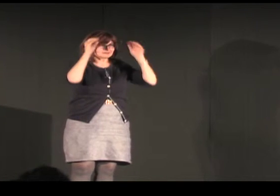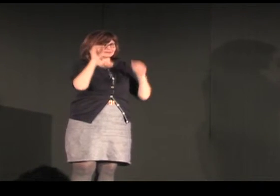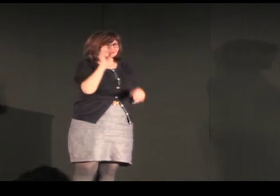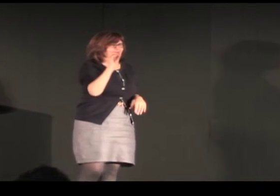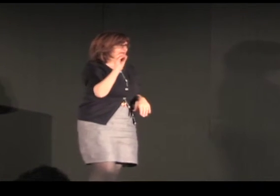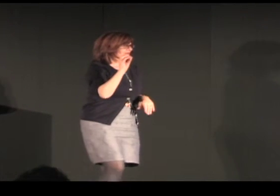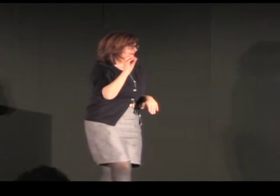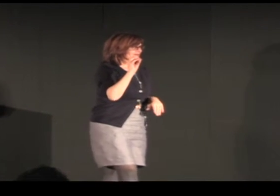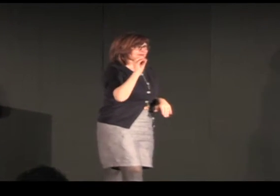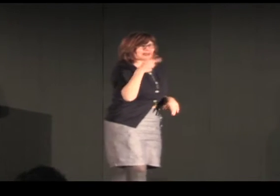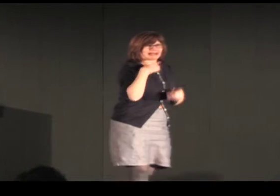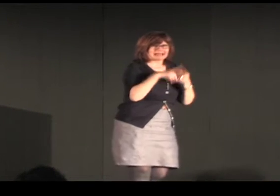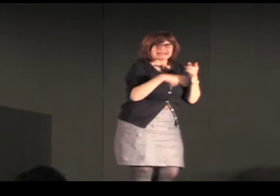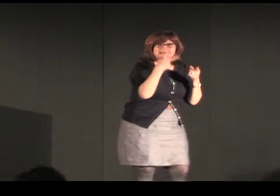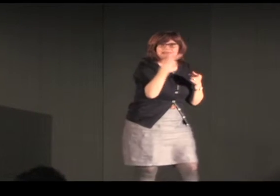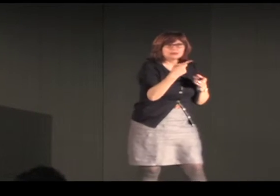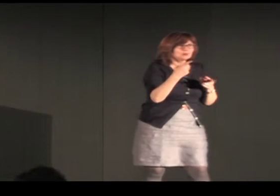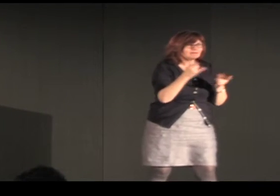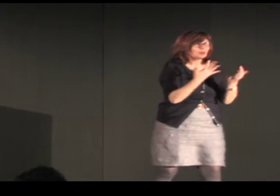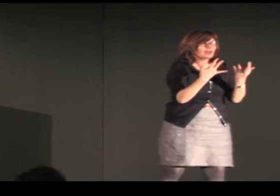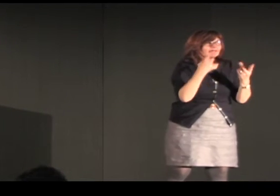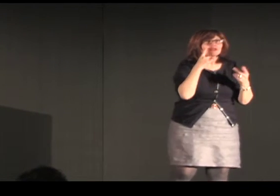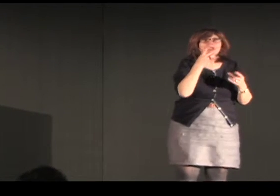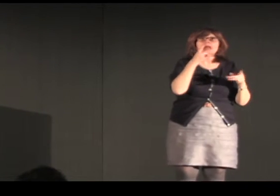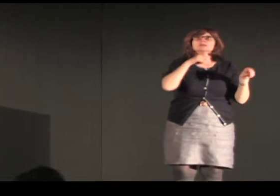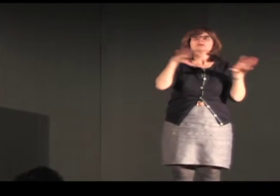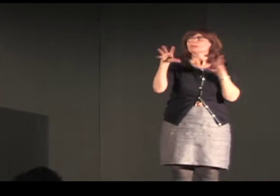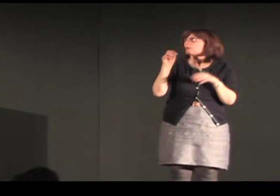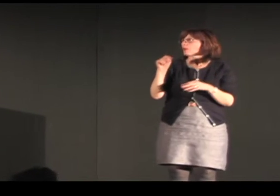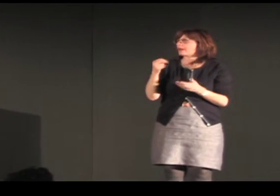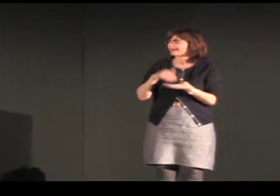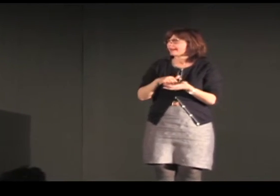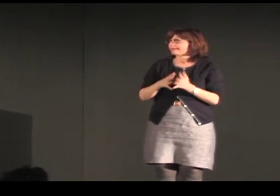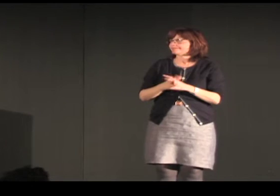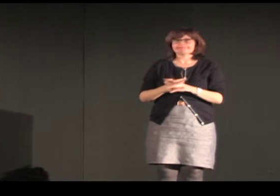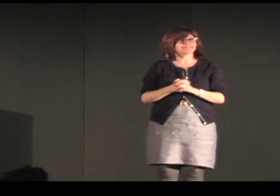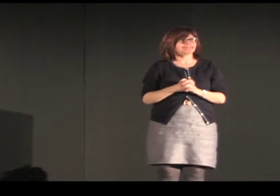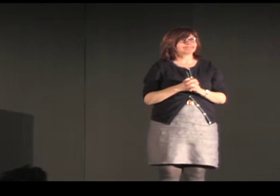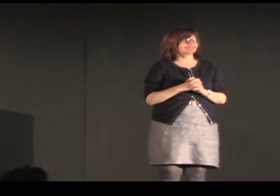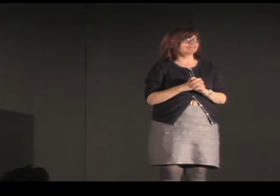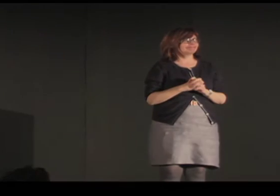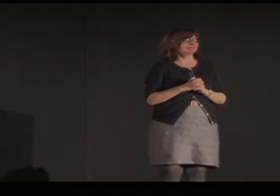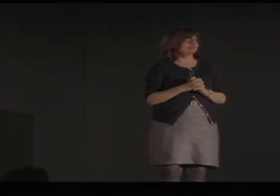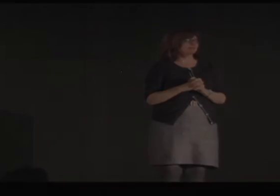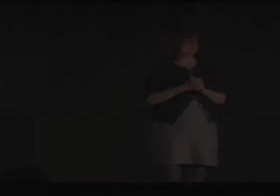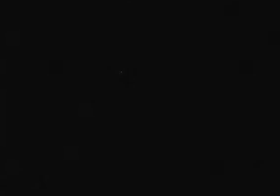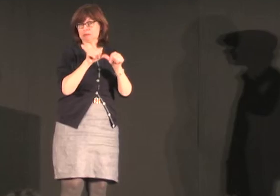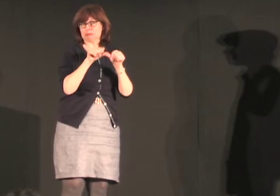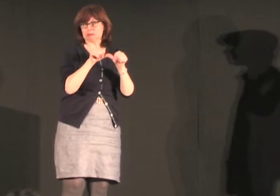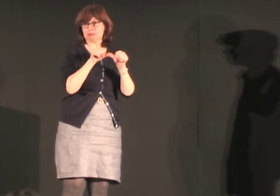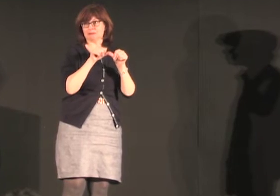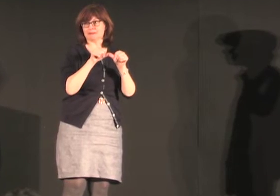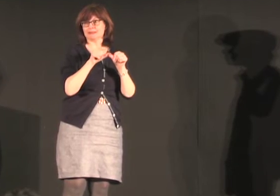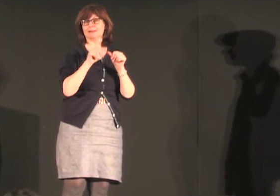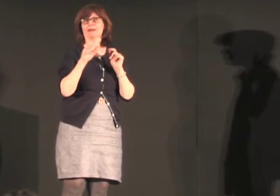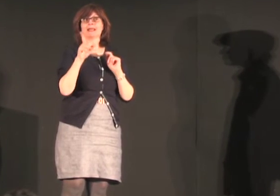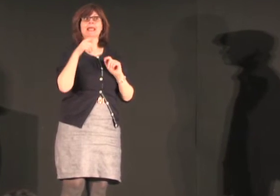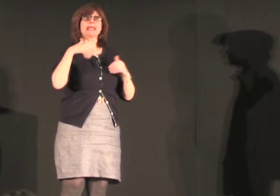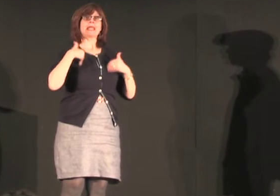Do I see any hands? I actually can't see I'm waiting for the lights to come up I think ABSL is quite